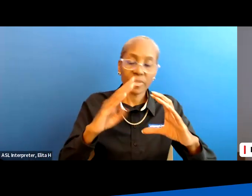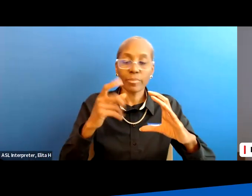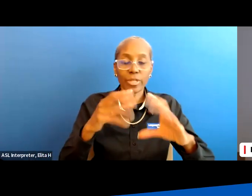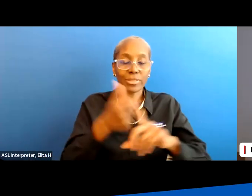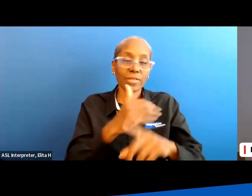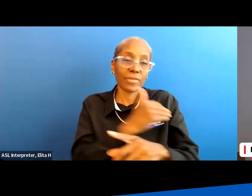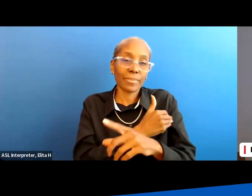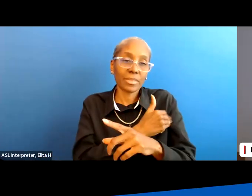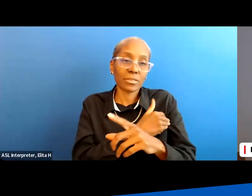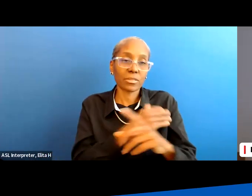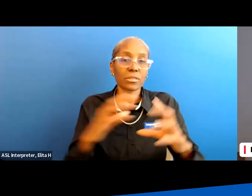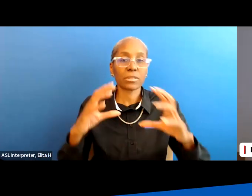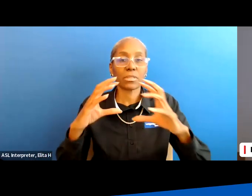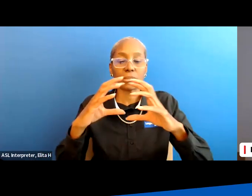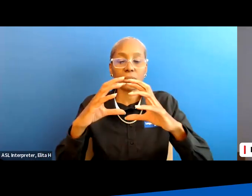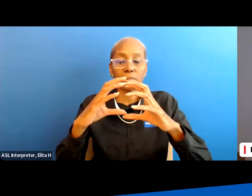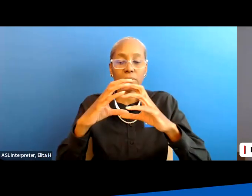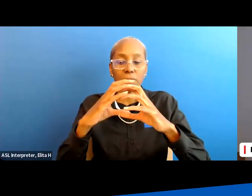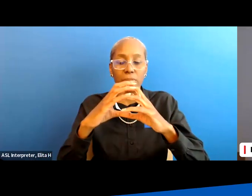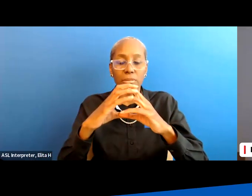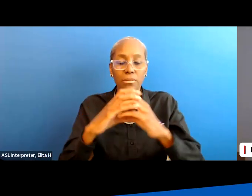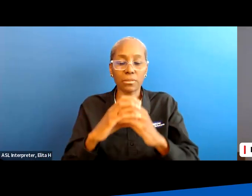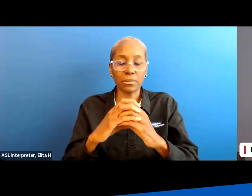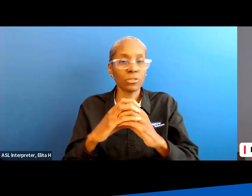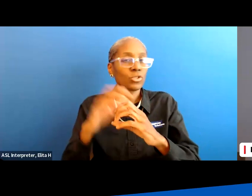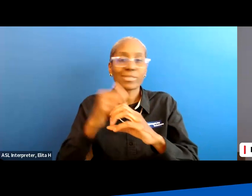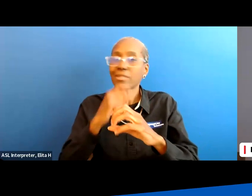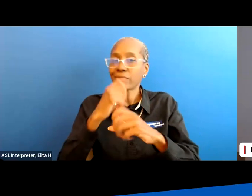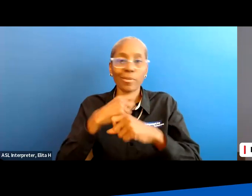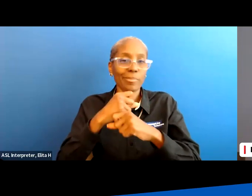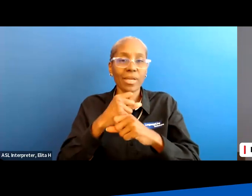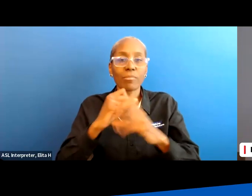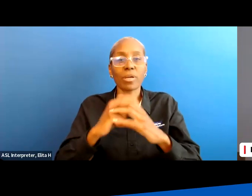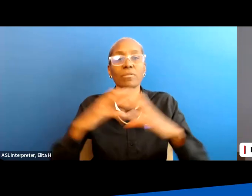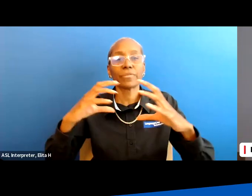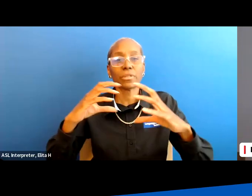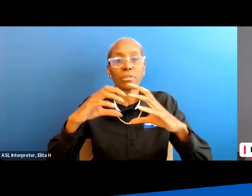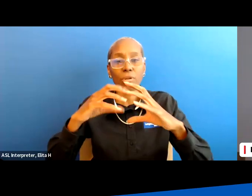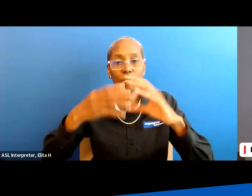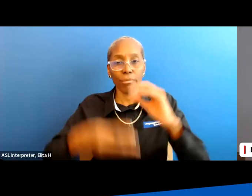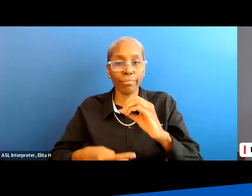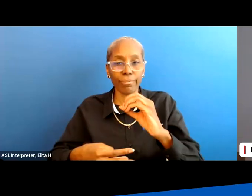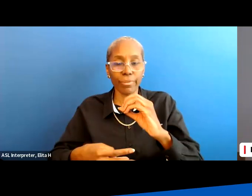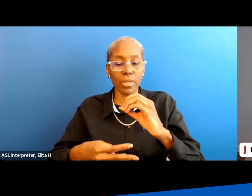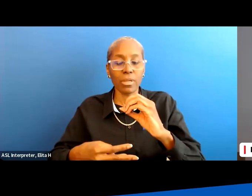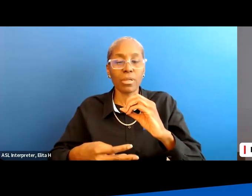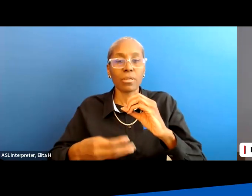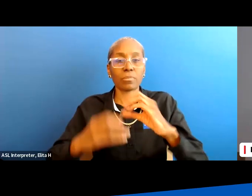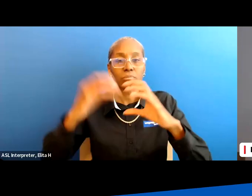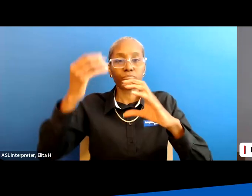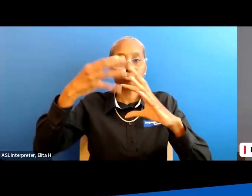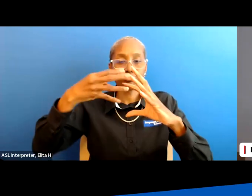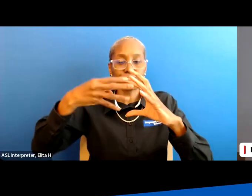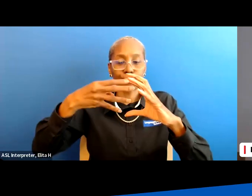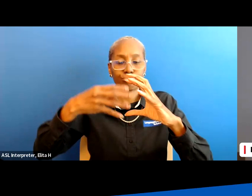and it has tightened it shrank because it wasn't being exercised by being filled and emptied filled and emptied if our bladder